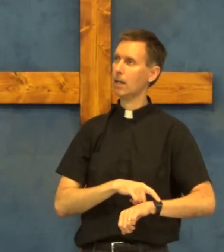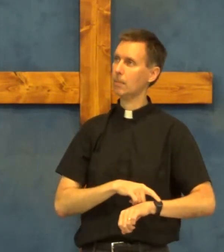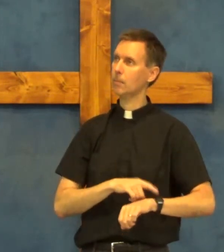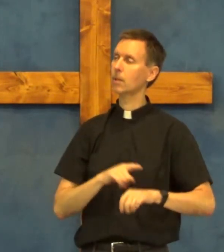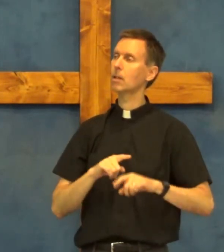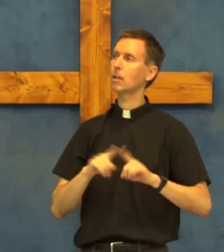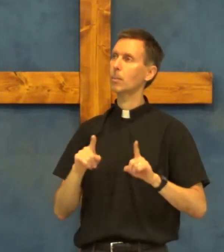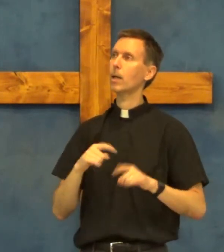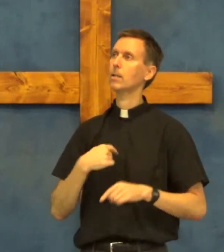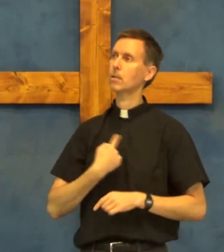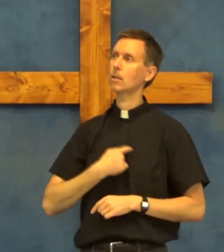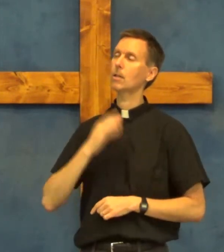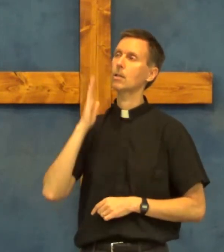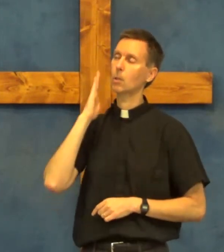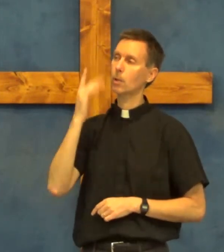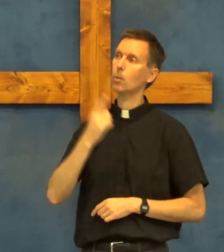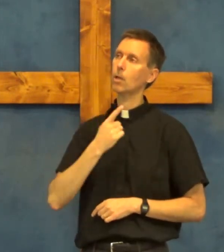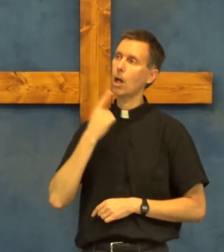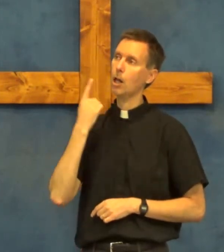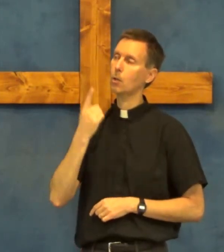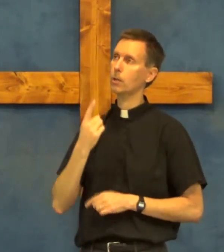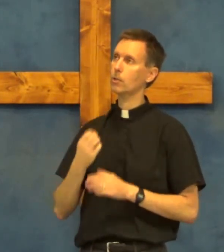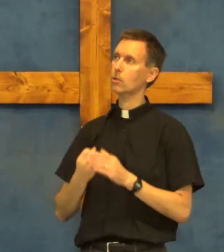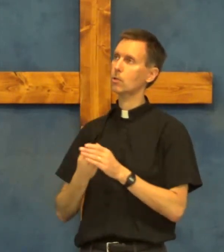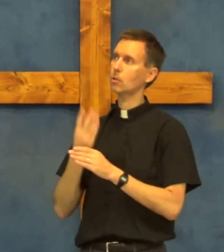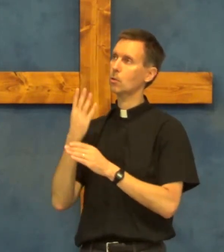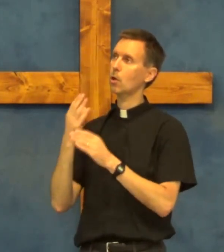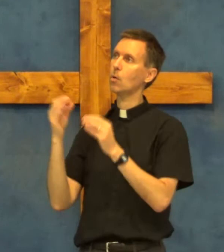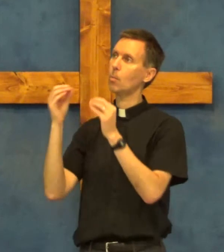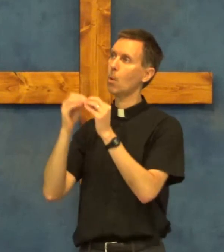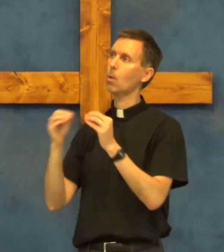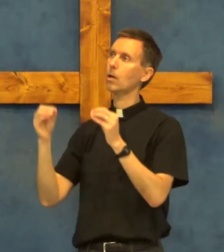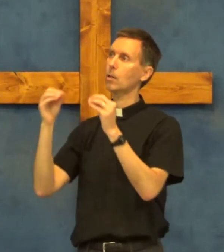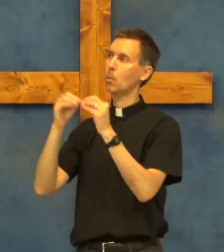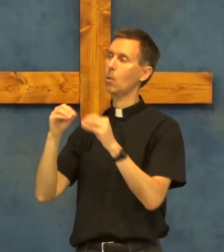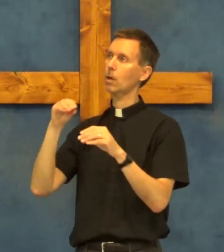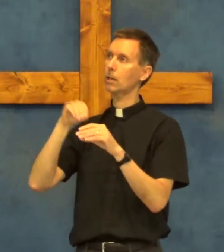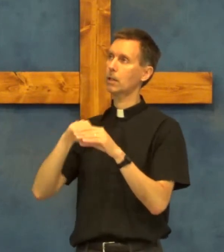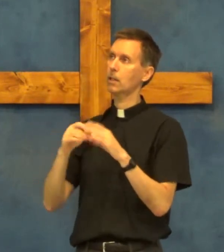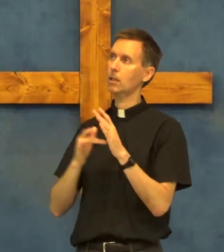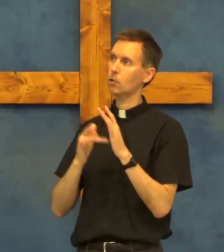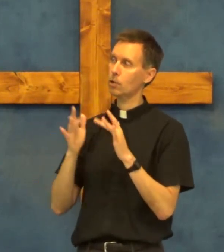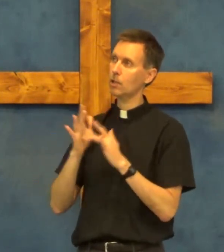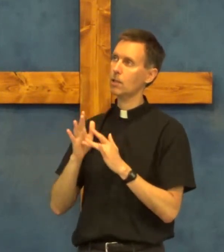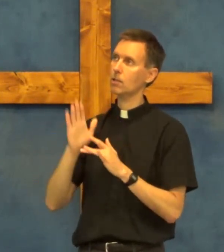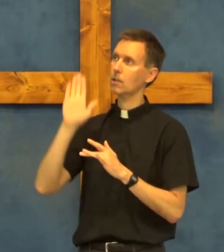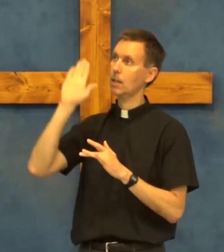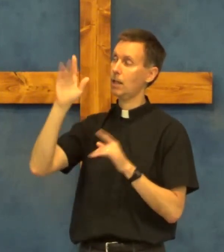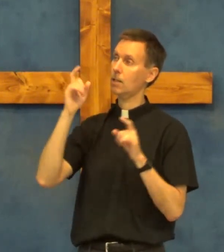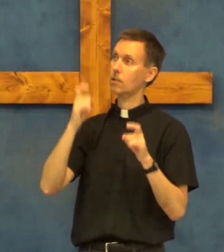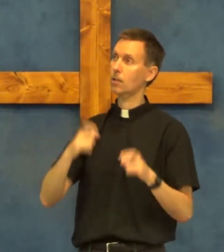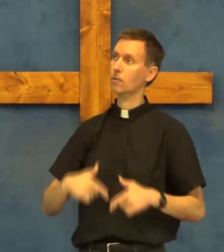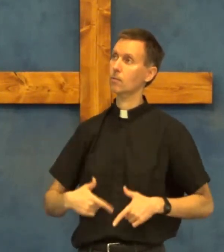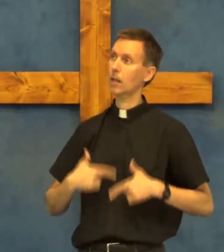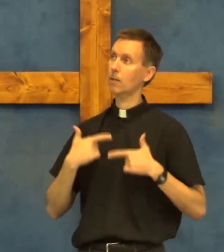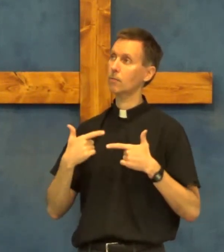but that we will always grow more and more in Jesus peace in his gift of life